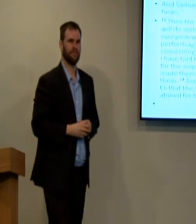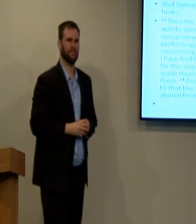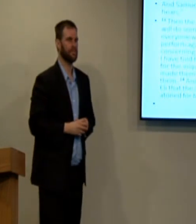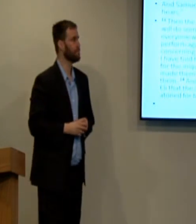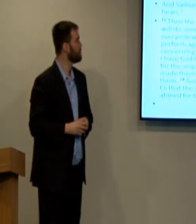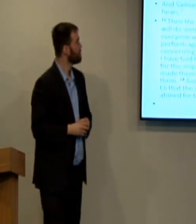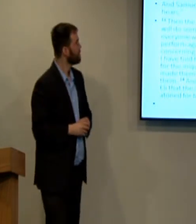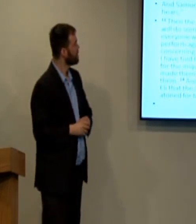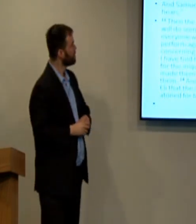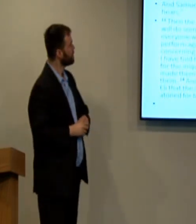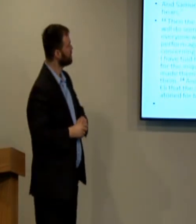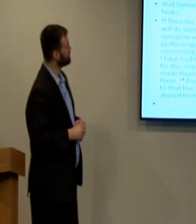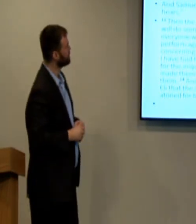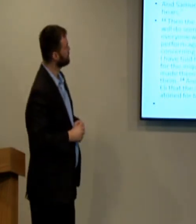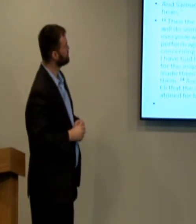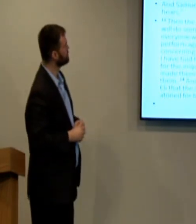We'll take a look at the response.